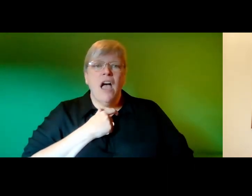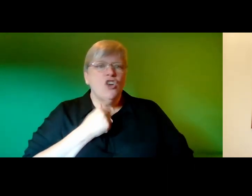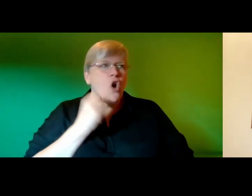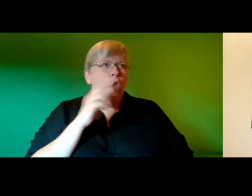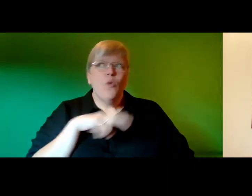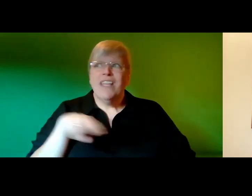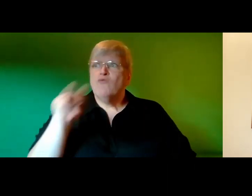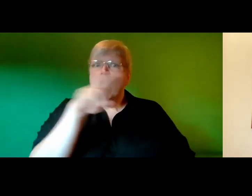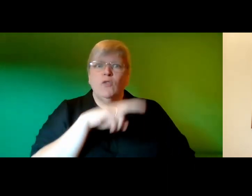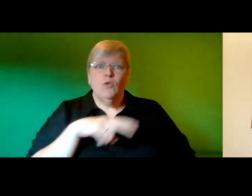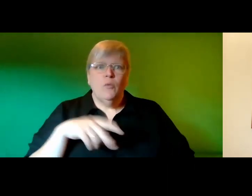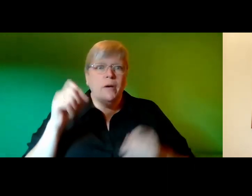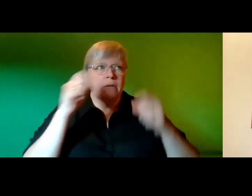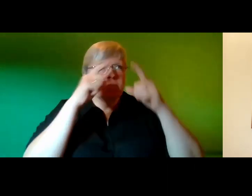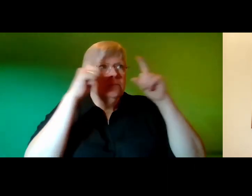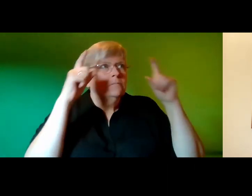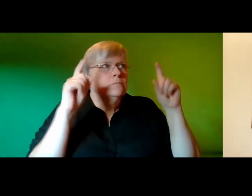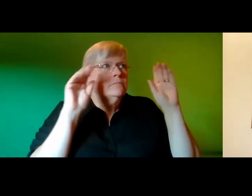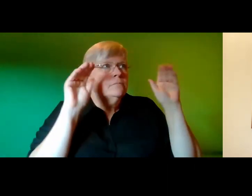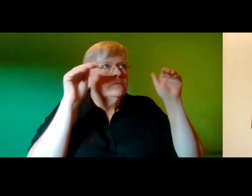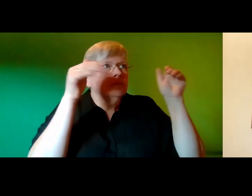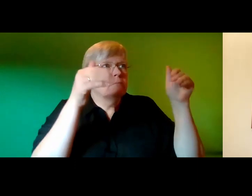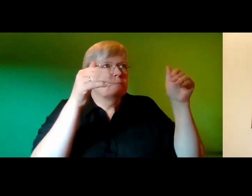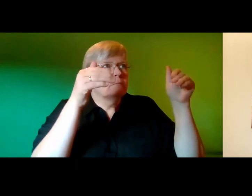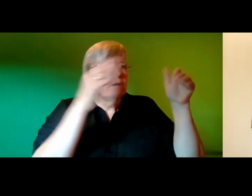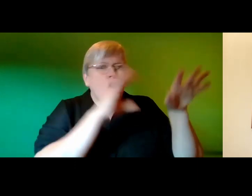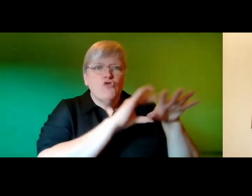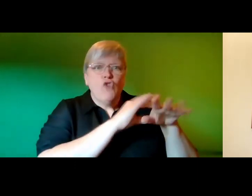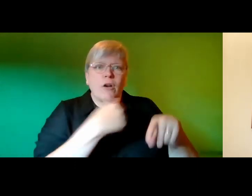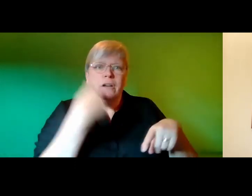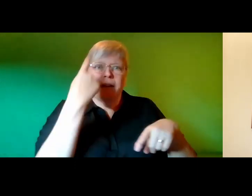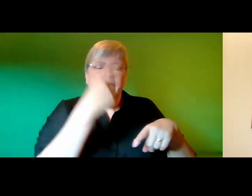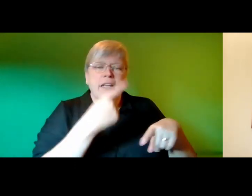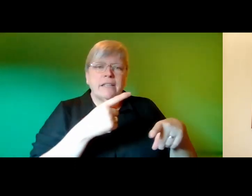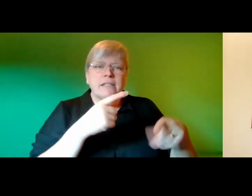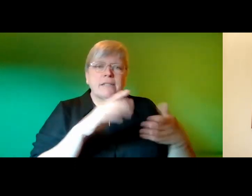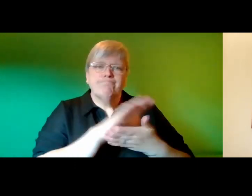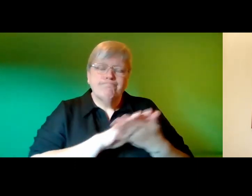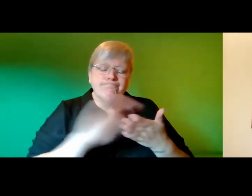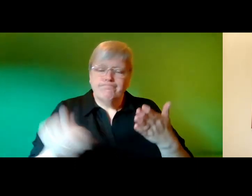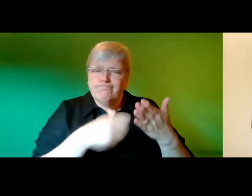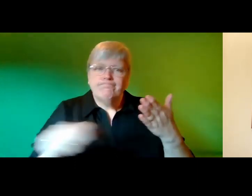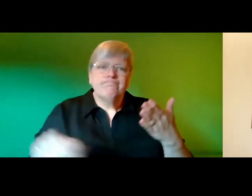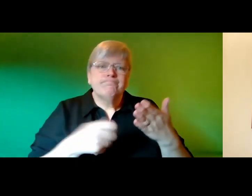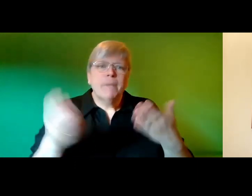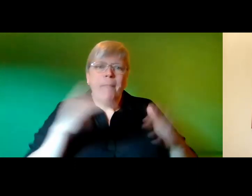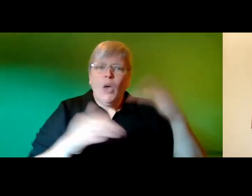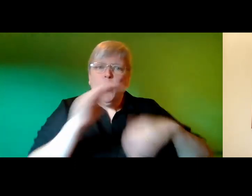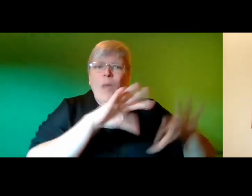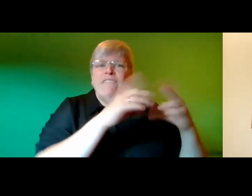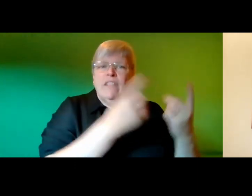but wide-eyed now focusing on the doctor's face as she wiped the gel from her stomach and starts to pack away the probe